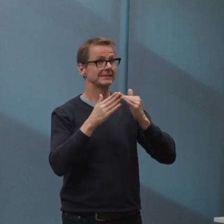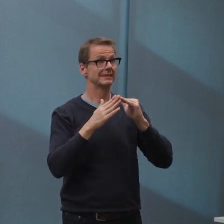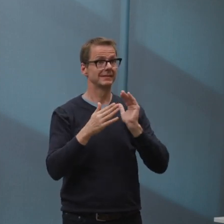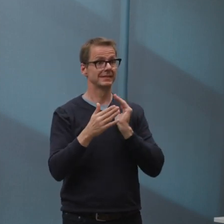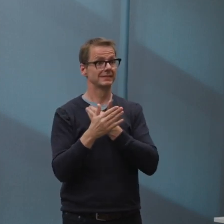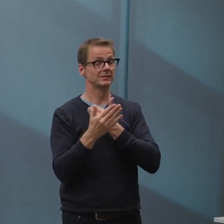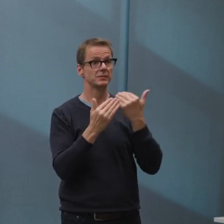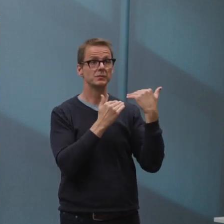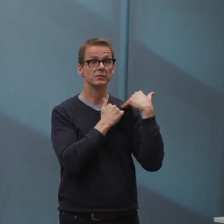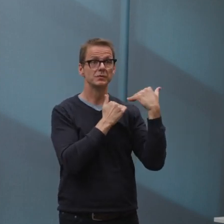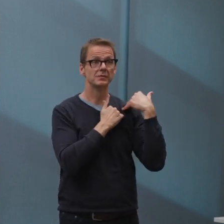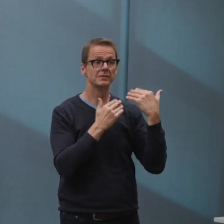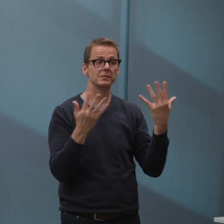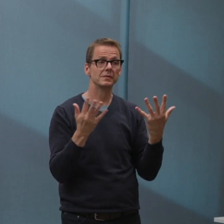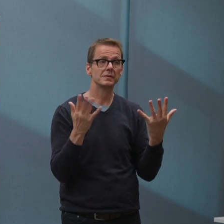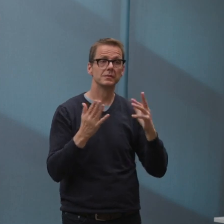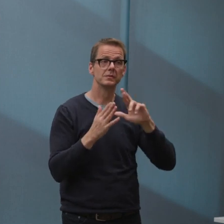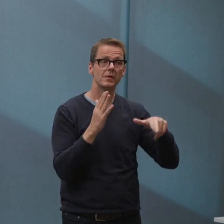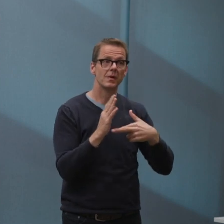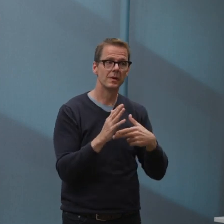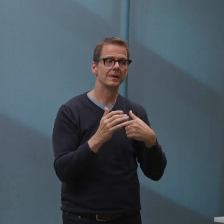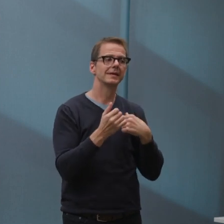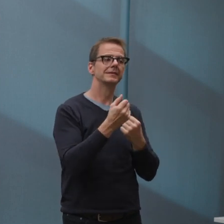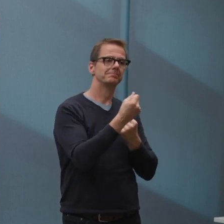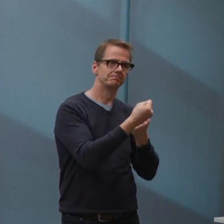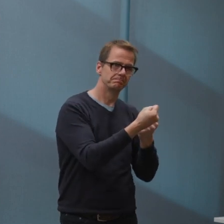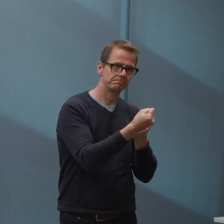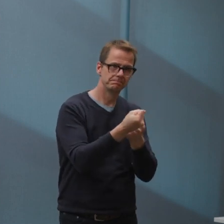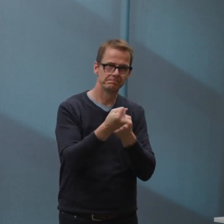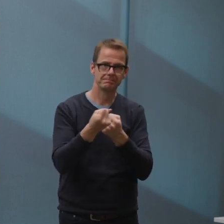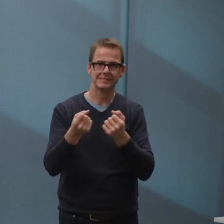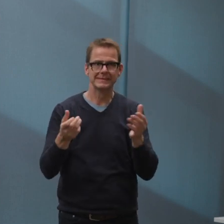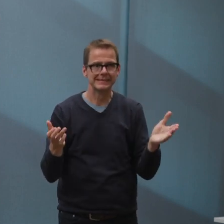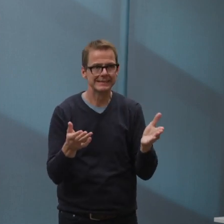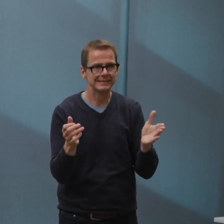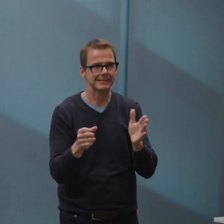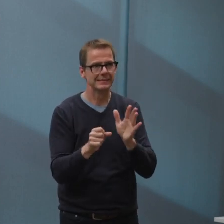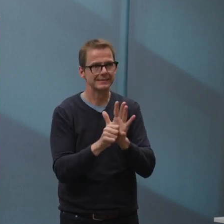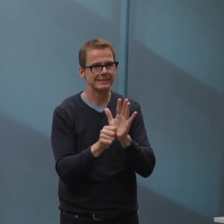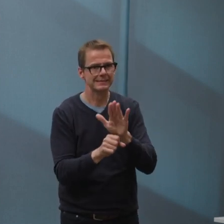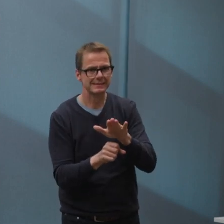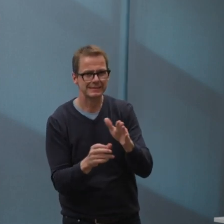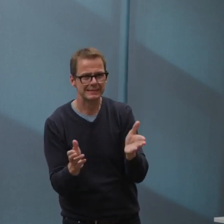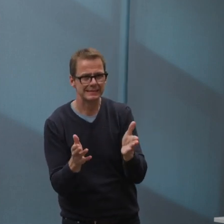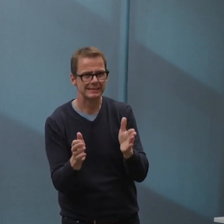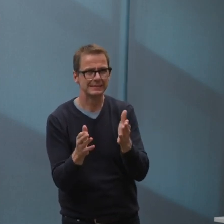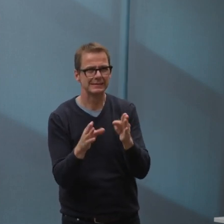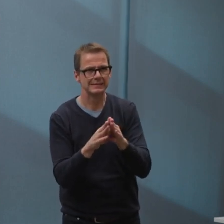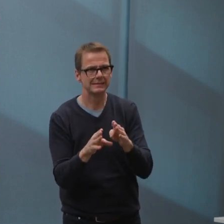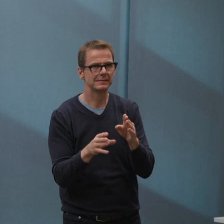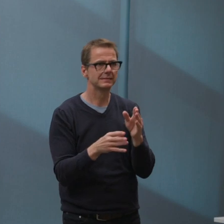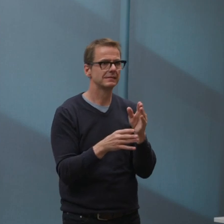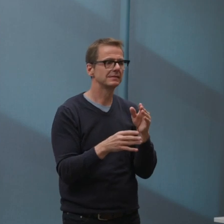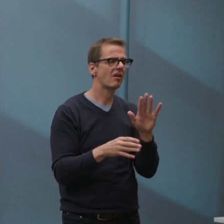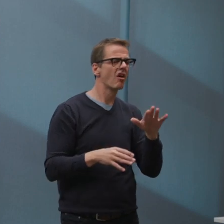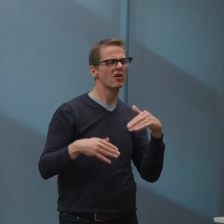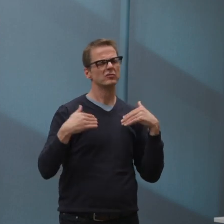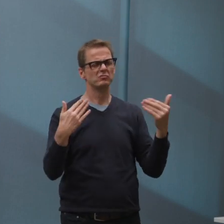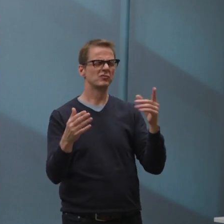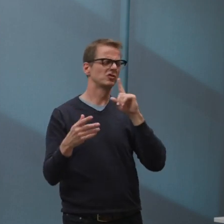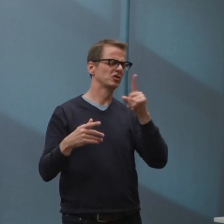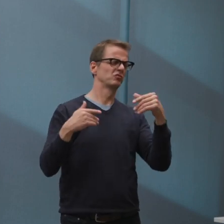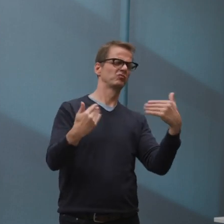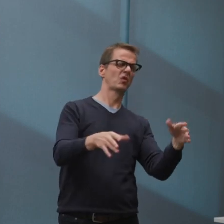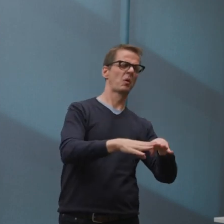pressure them one way or the other. That's where we need really clear guidance from the provincial government to be able to educate and answer their